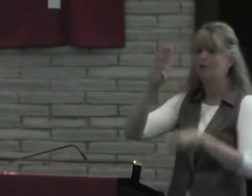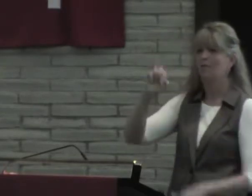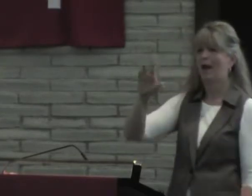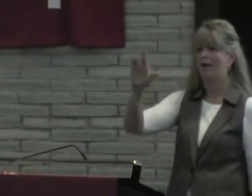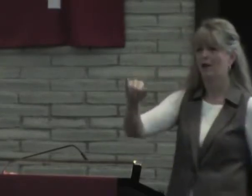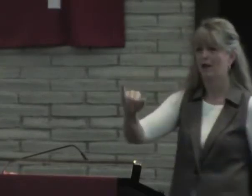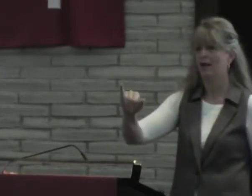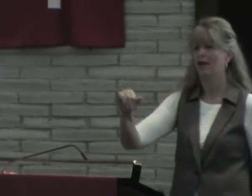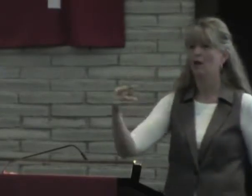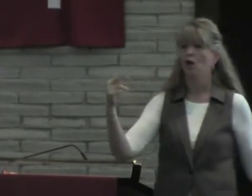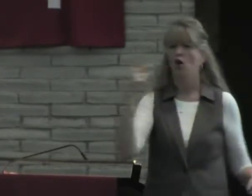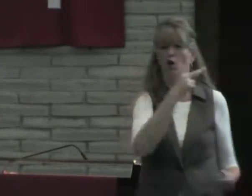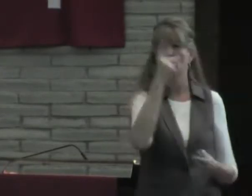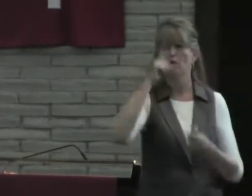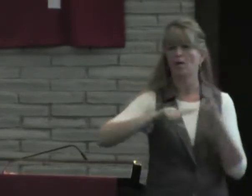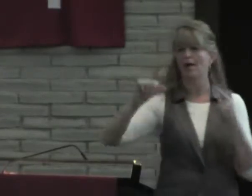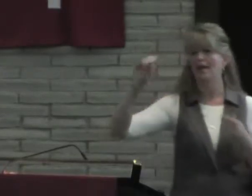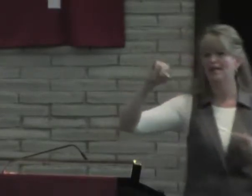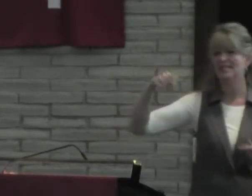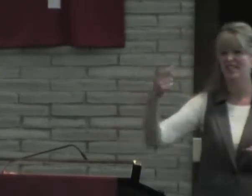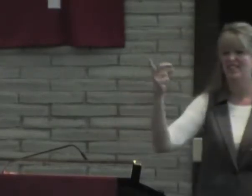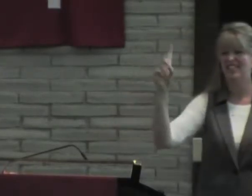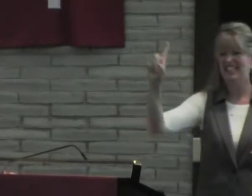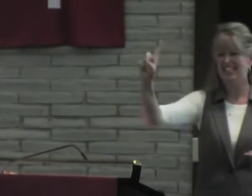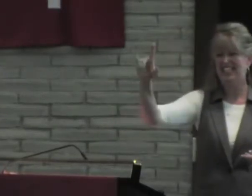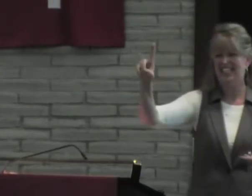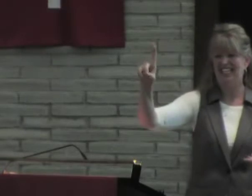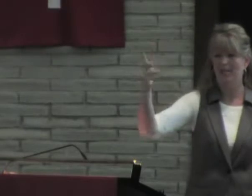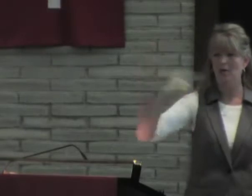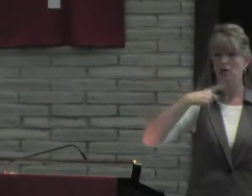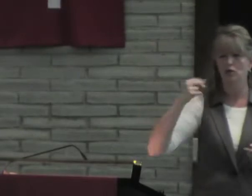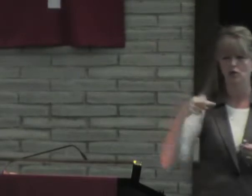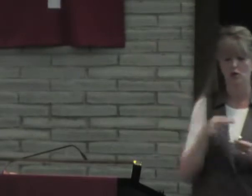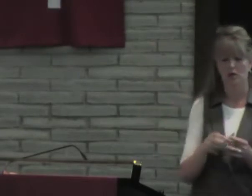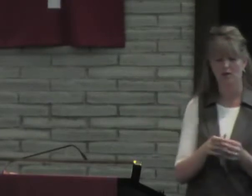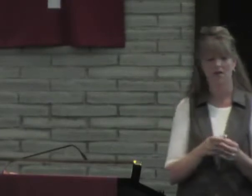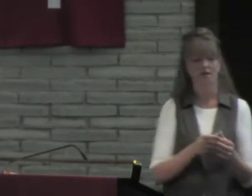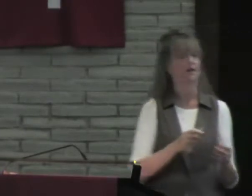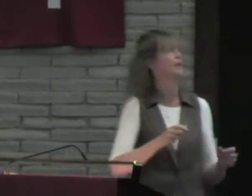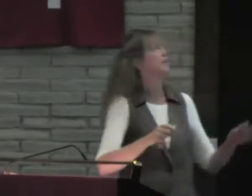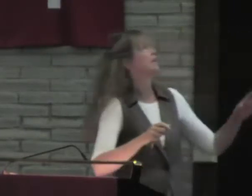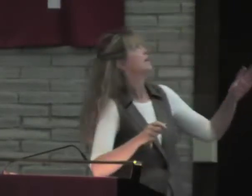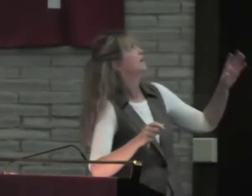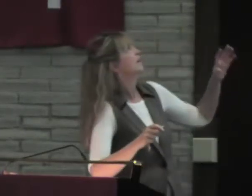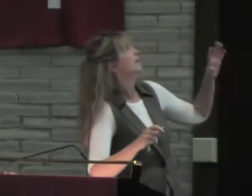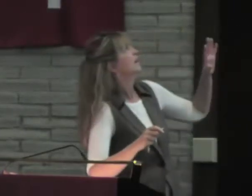We're looking through worldly eyes. So now, this is what Asaph did. I want you to look.